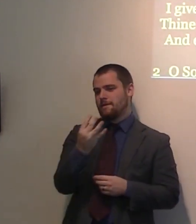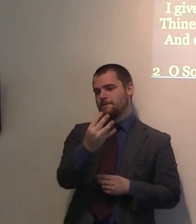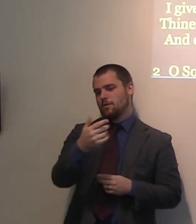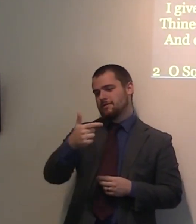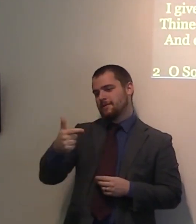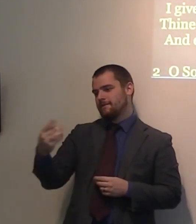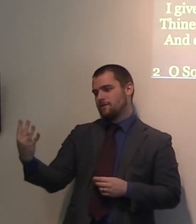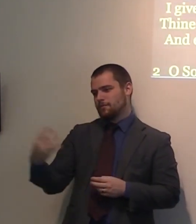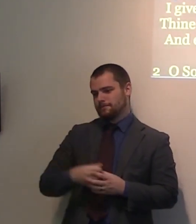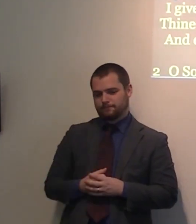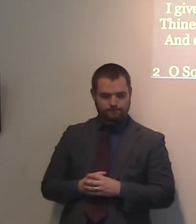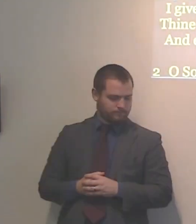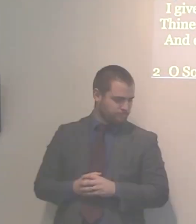474.